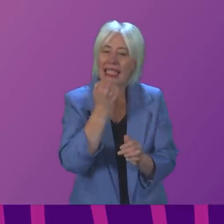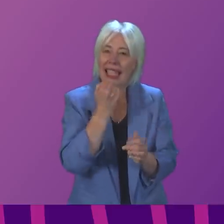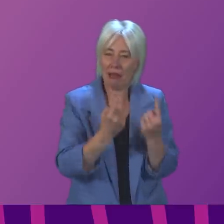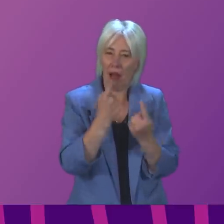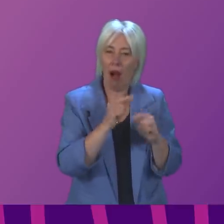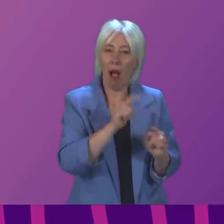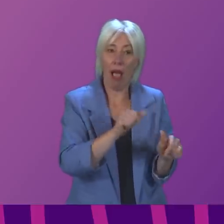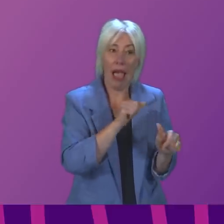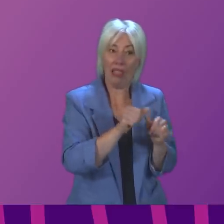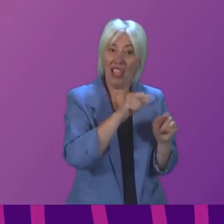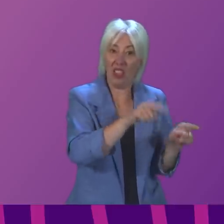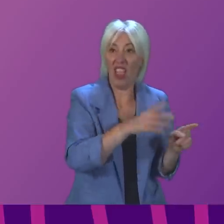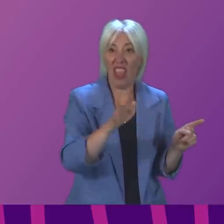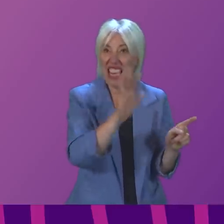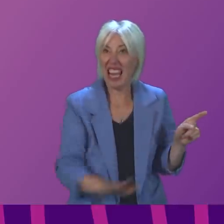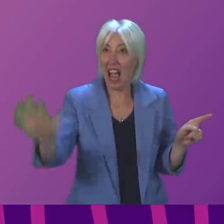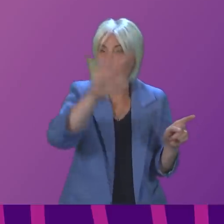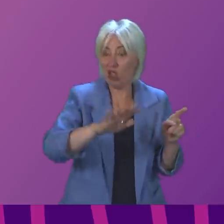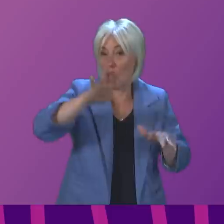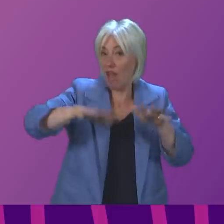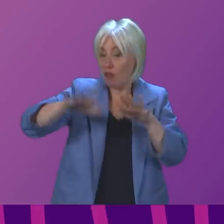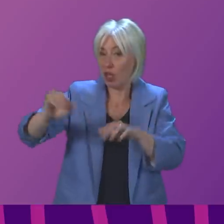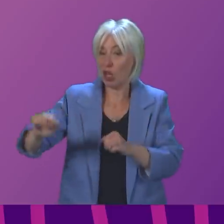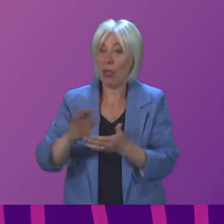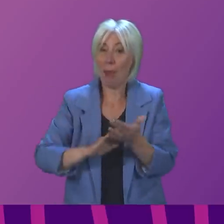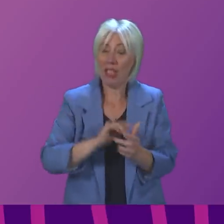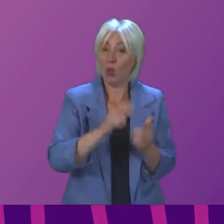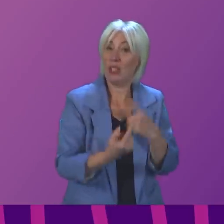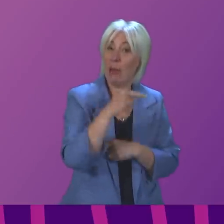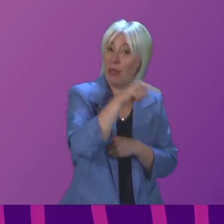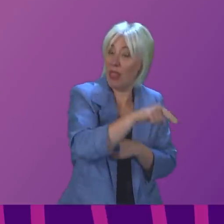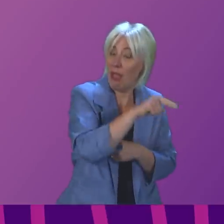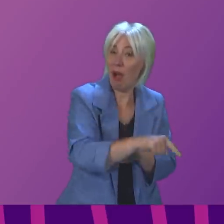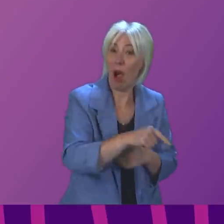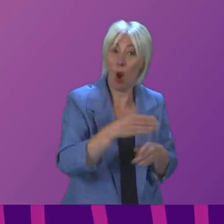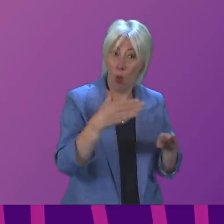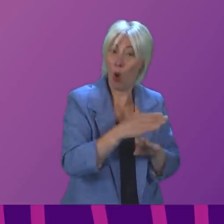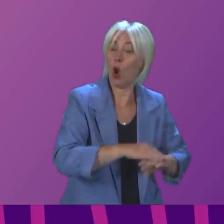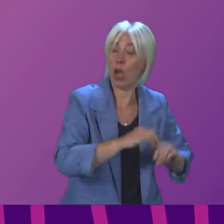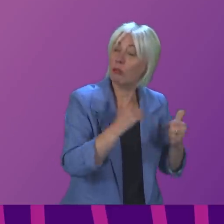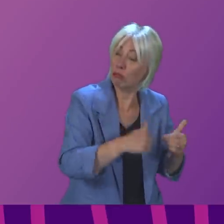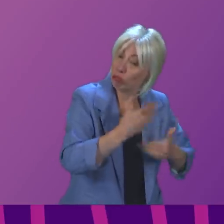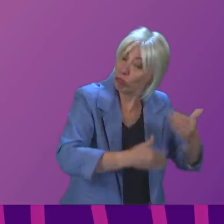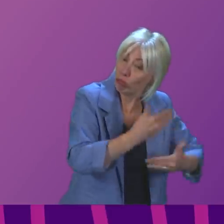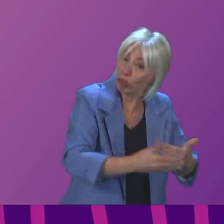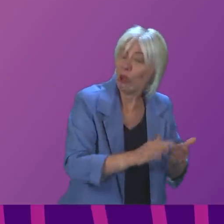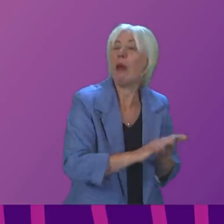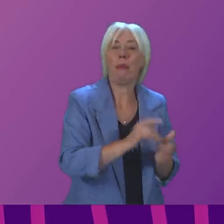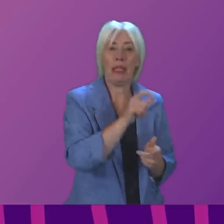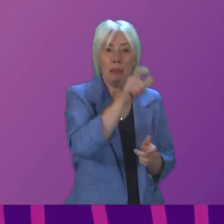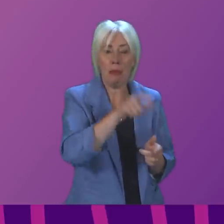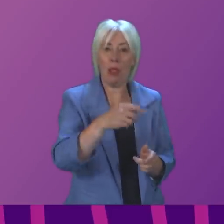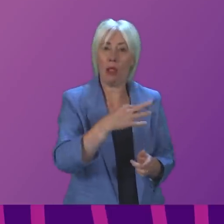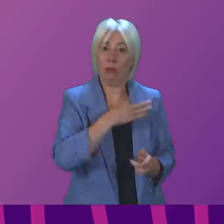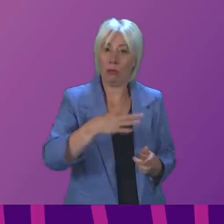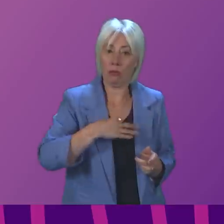than the national average. That says some of the actions that have been taken are working. And clinicians in that hospital deliver